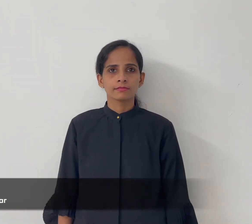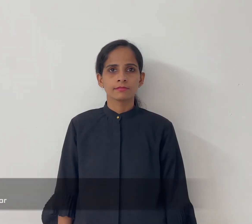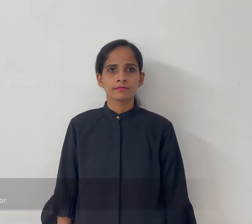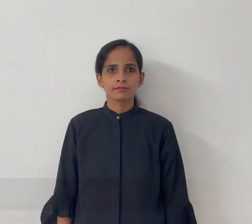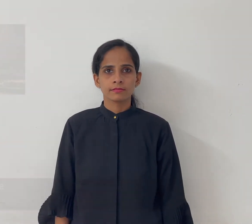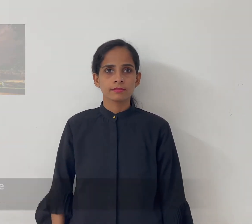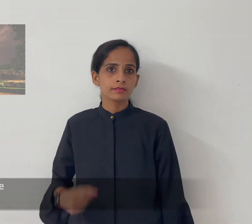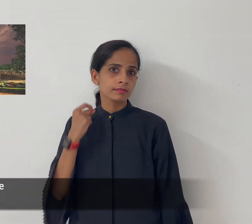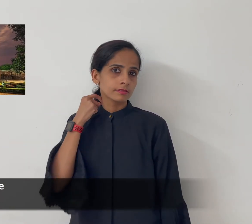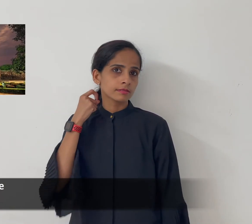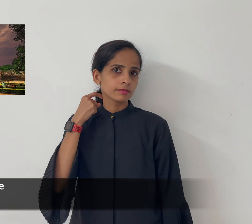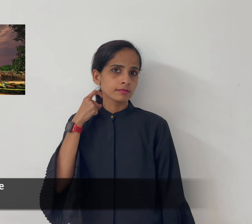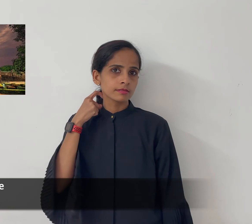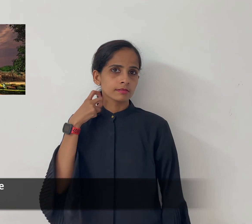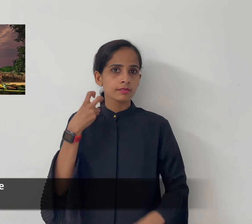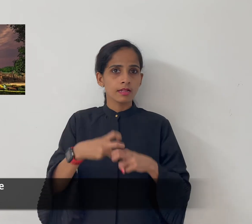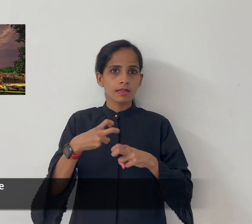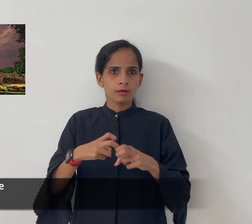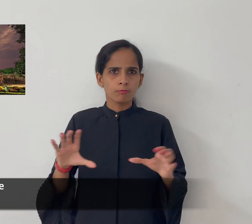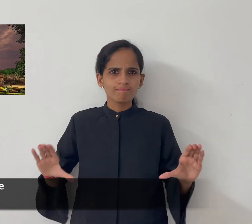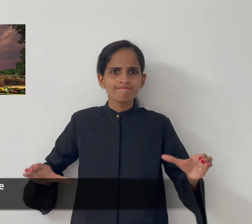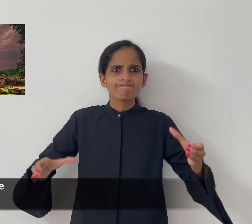kranarg sun temple